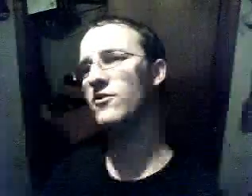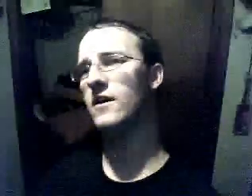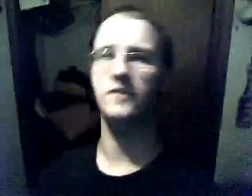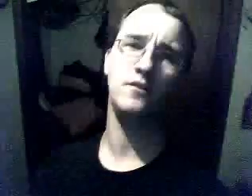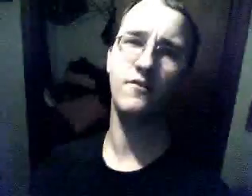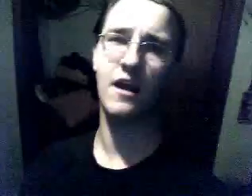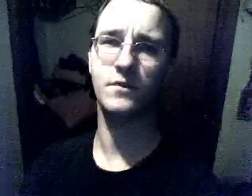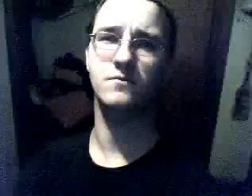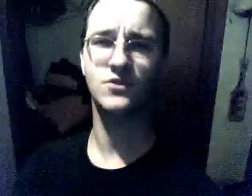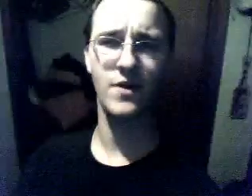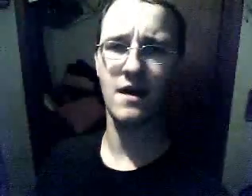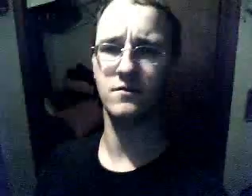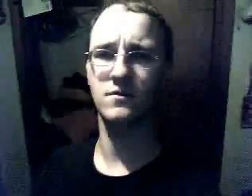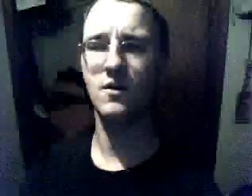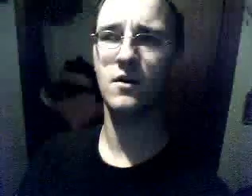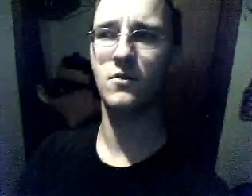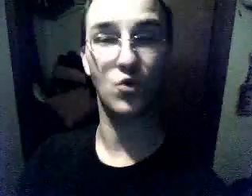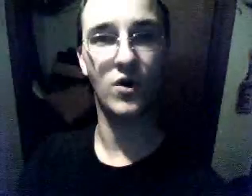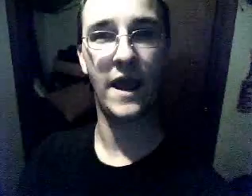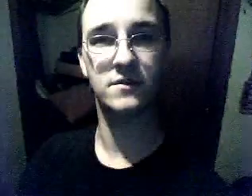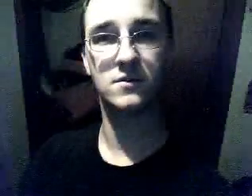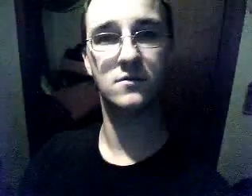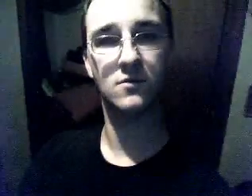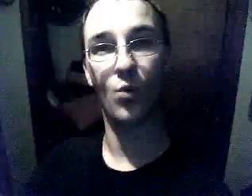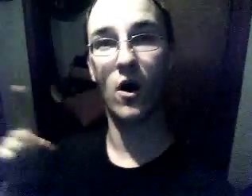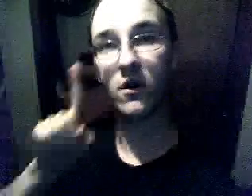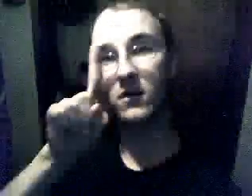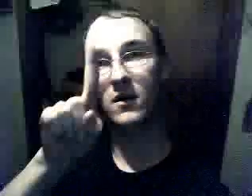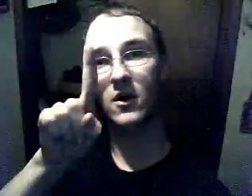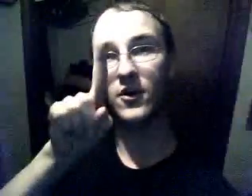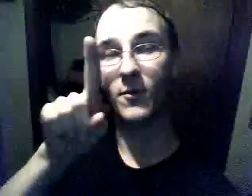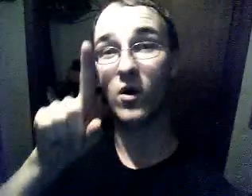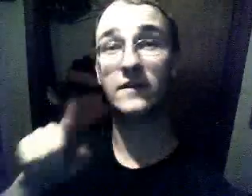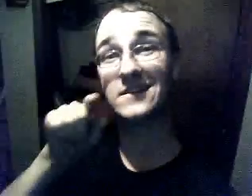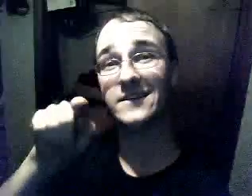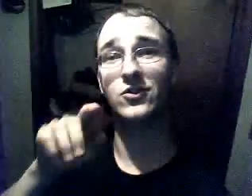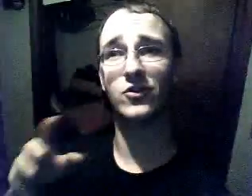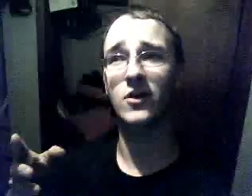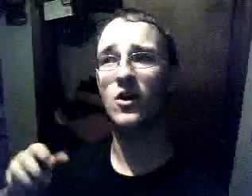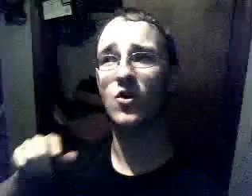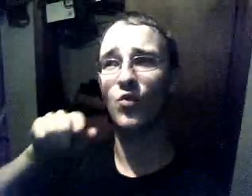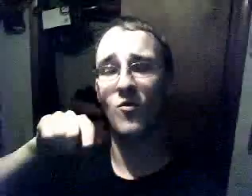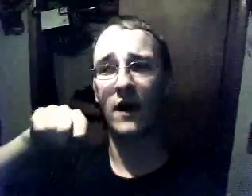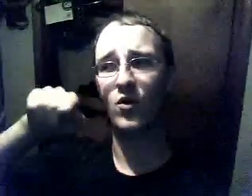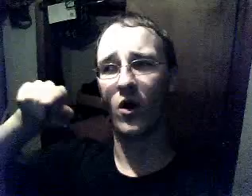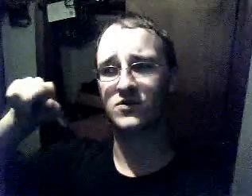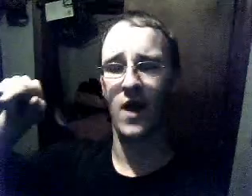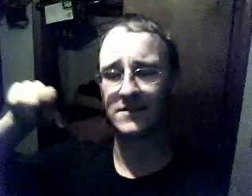in good fun because it'll never happen. So yeah, Google Kansas, we are number one. Let's see your robot who are also Nazi